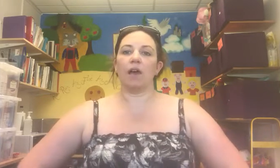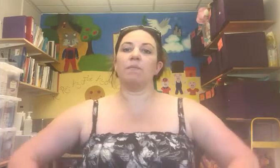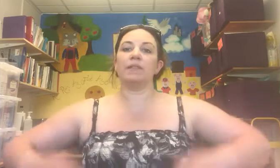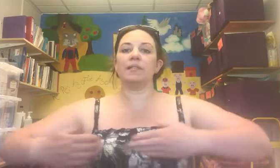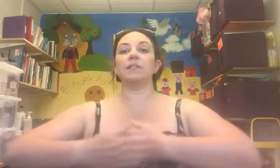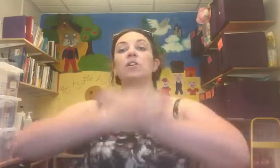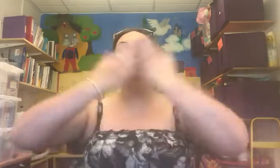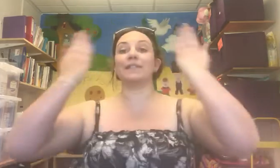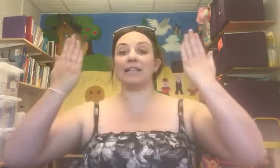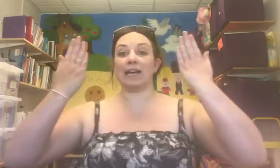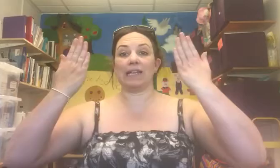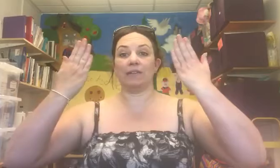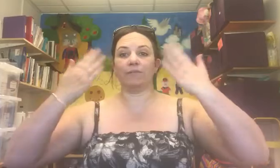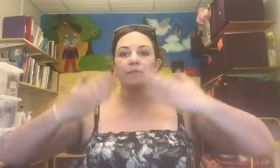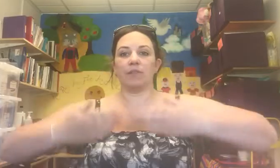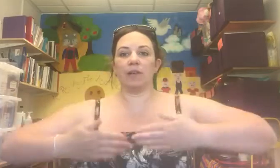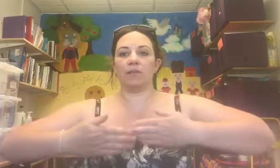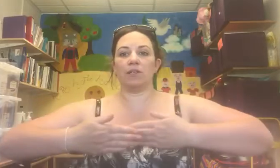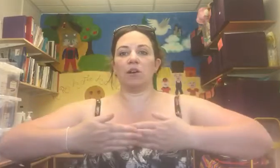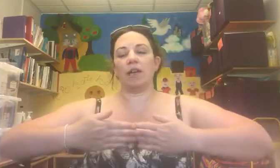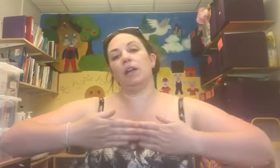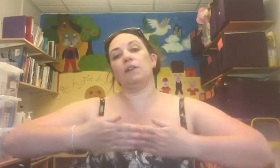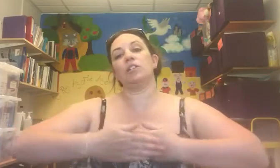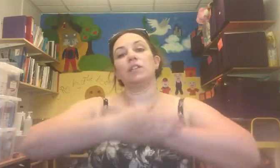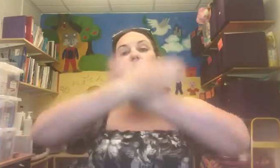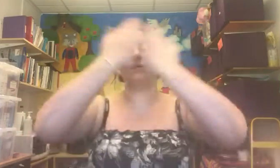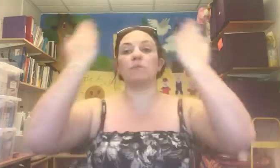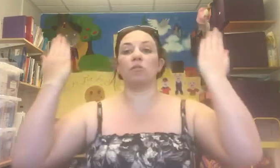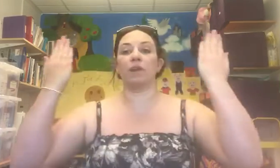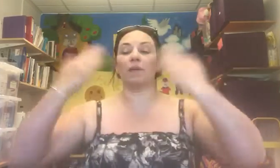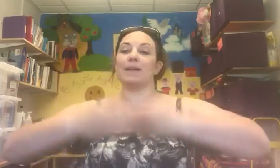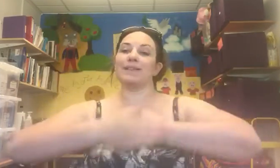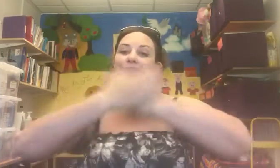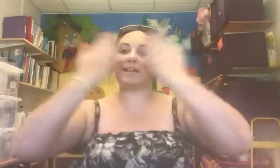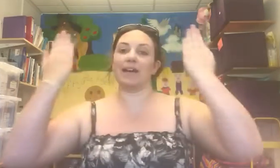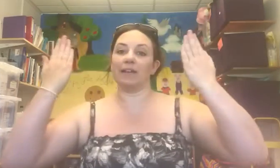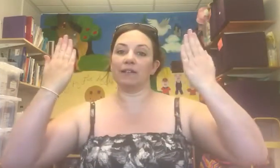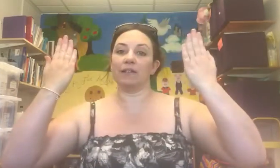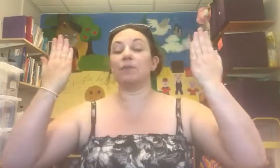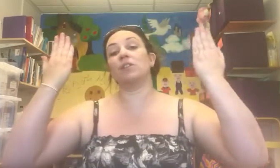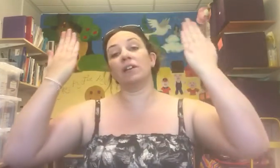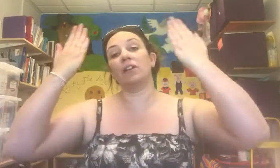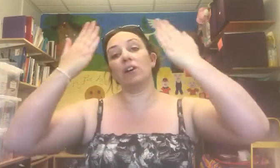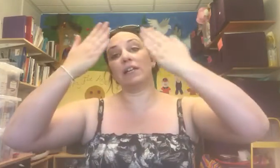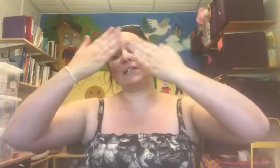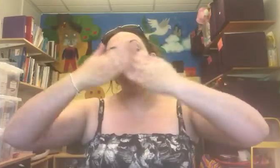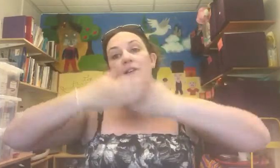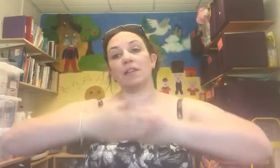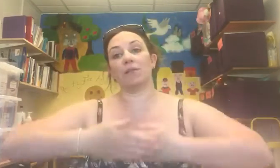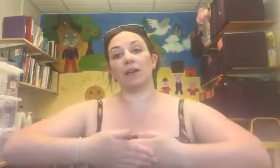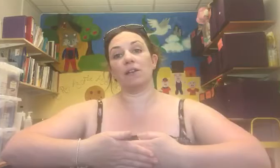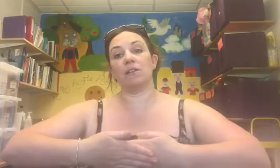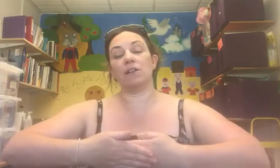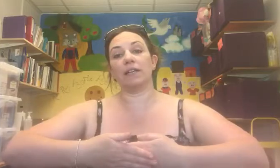This is a sign for day. We start here on our chest and we move up. Day. If we sign in night, we go the other way. Night.